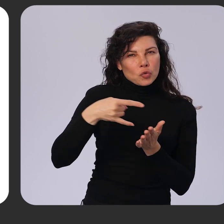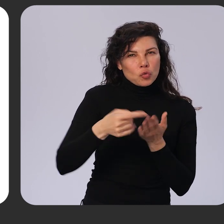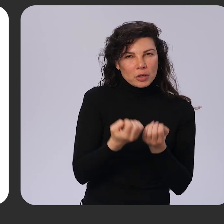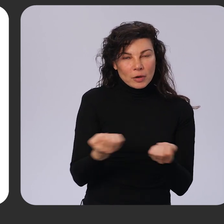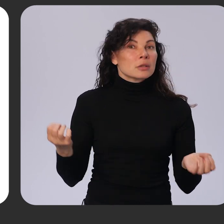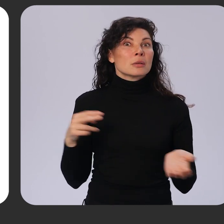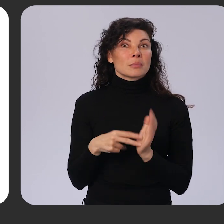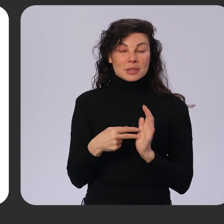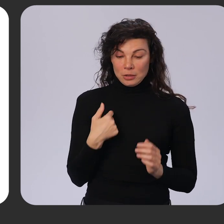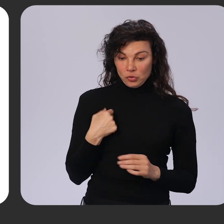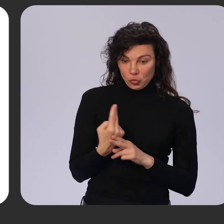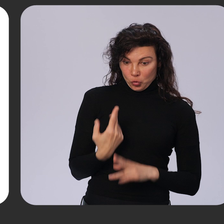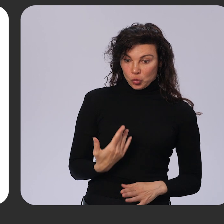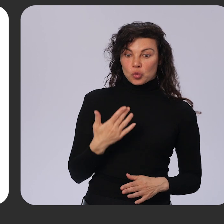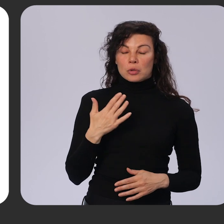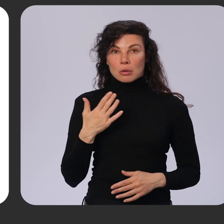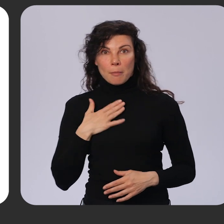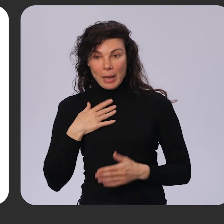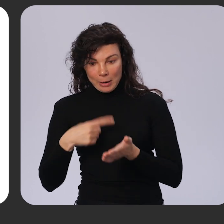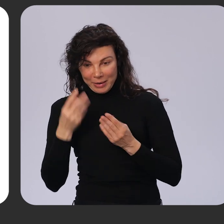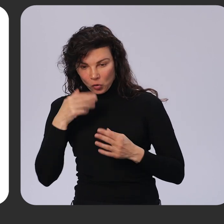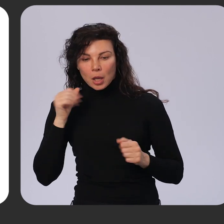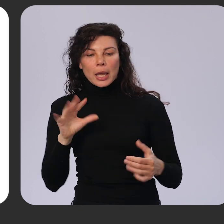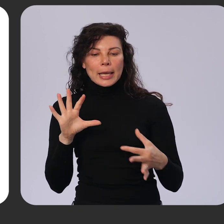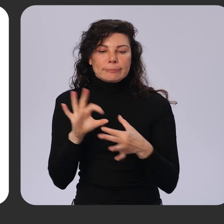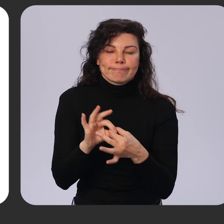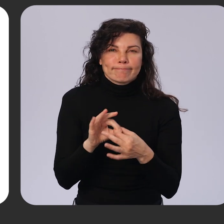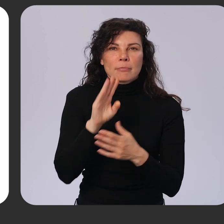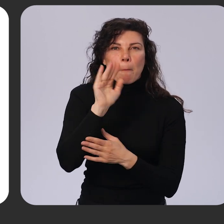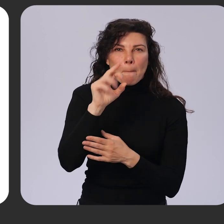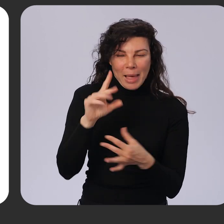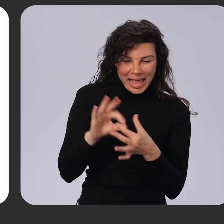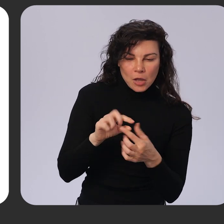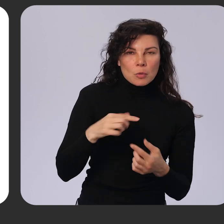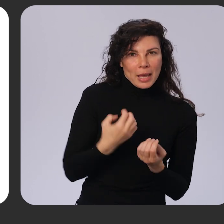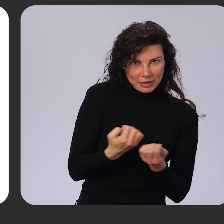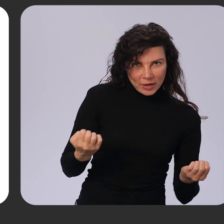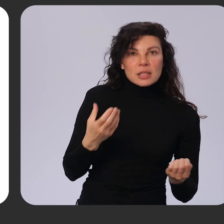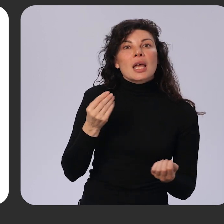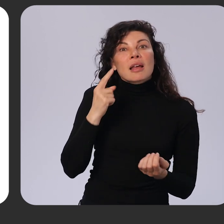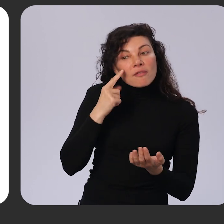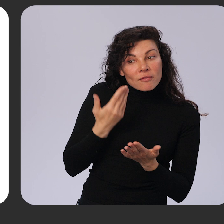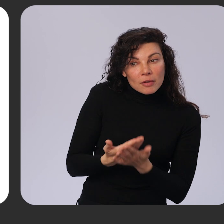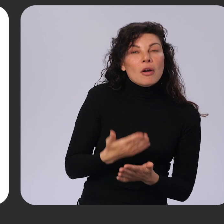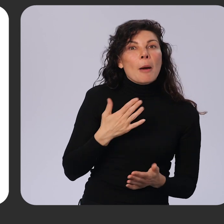to bind their payment information to their device and verify their credentials with biometrics or a device pin.